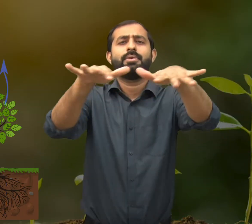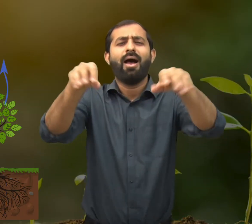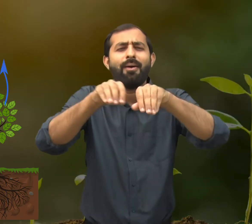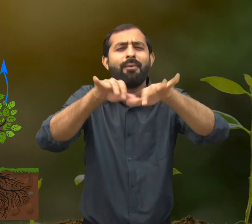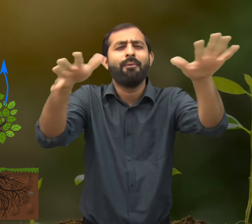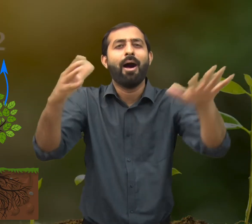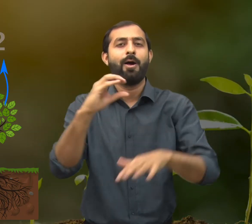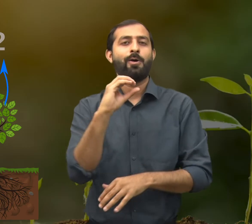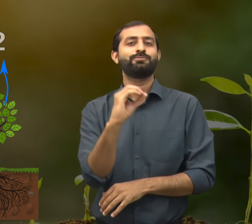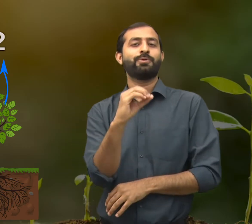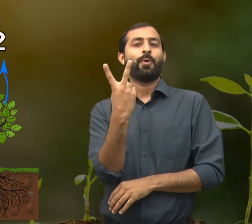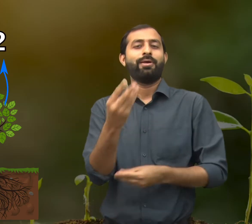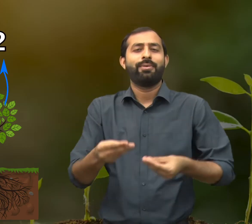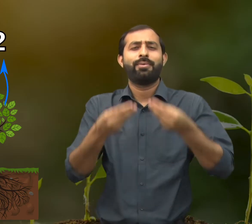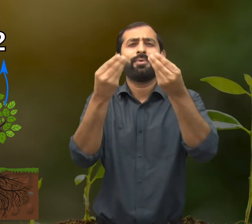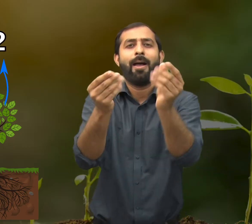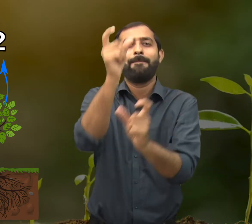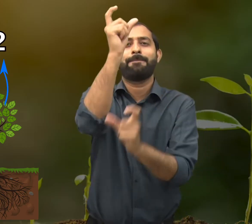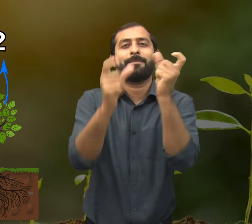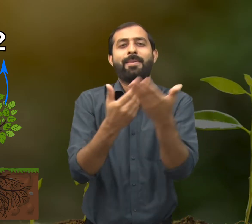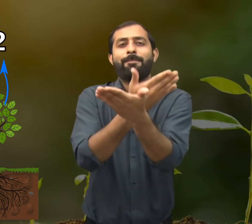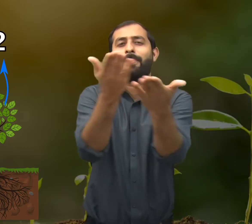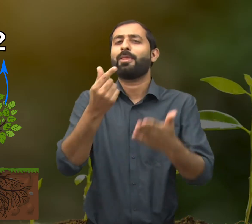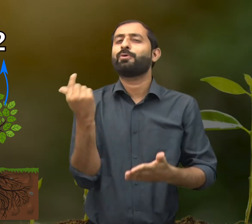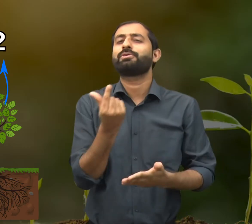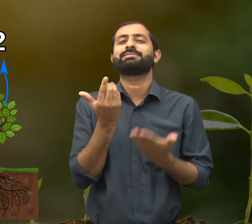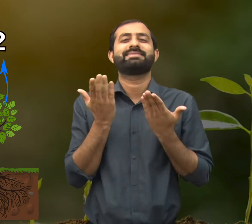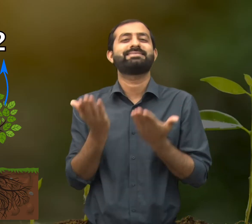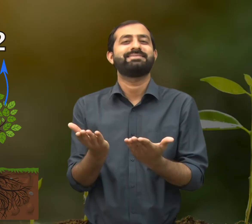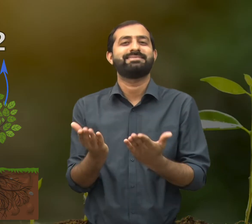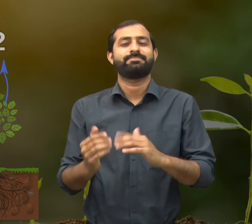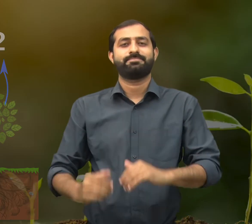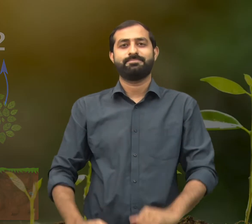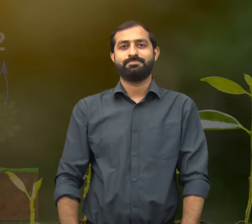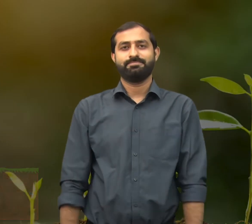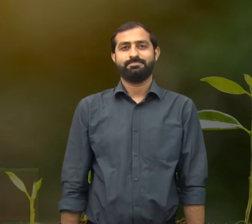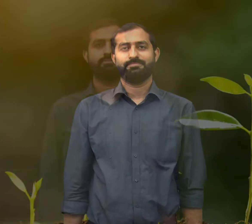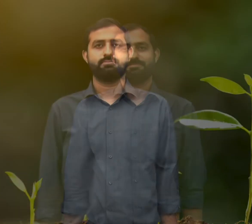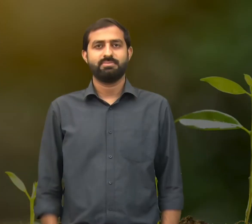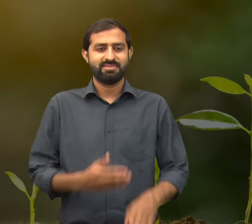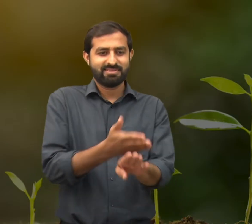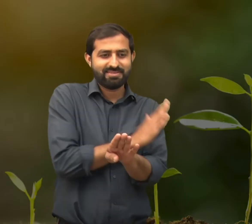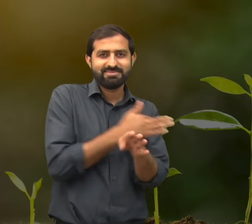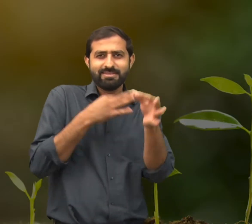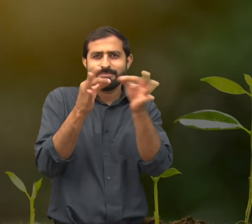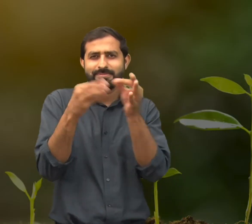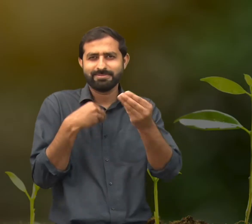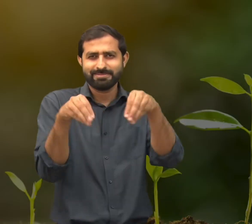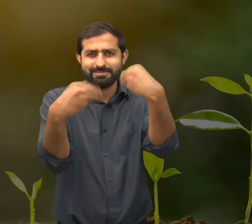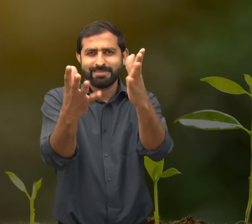oxygen which is inhaled by the living beings. We have discussed how oxygen is produced